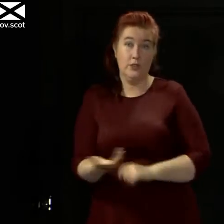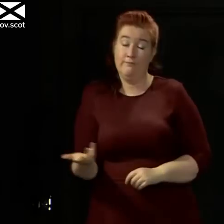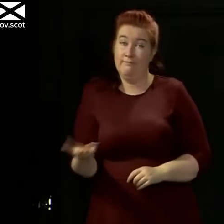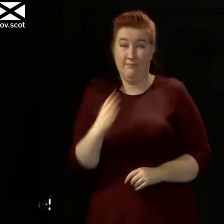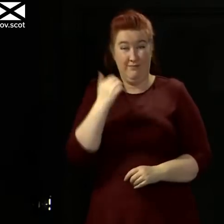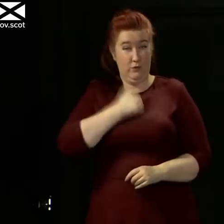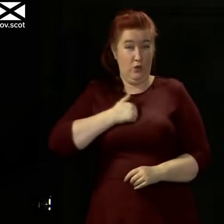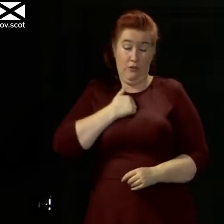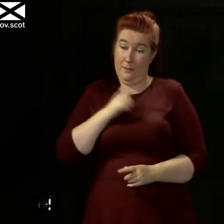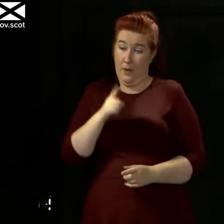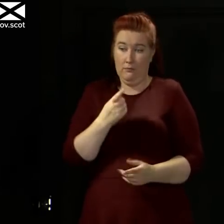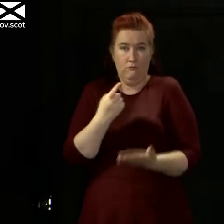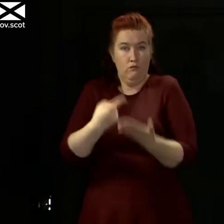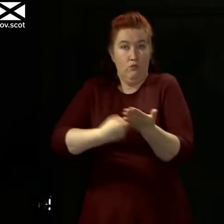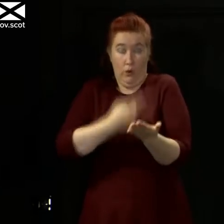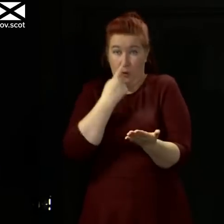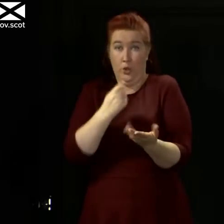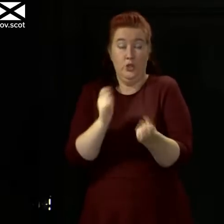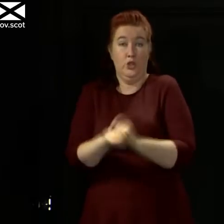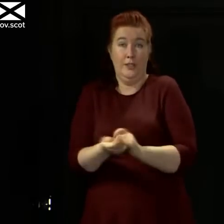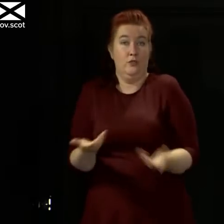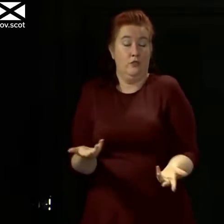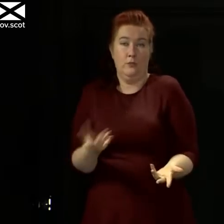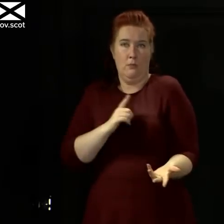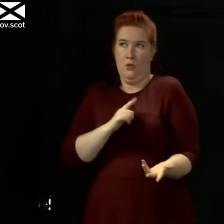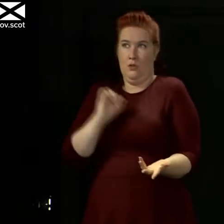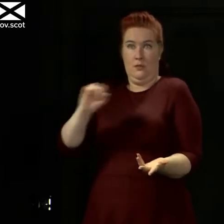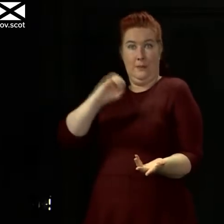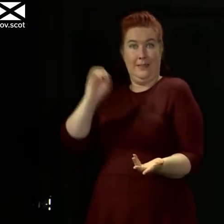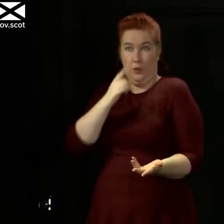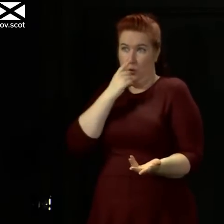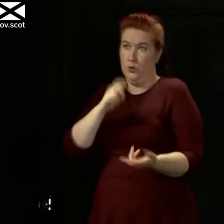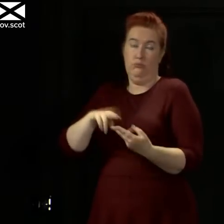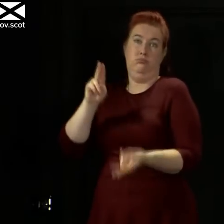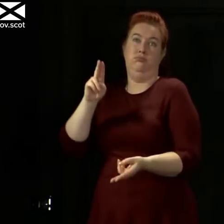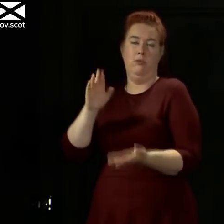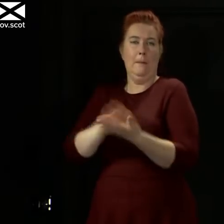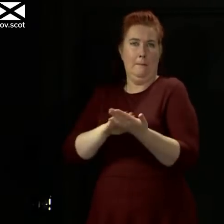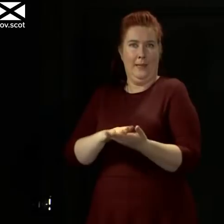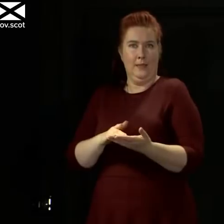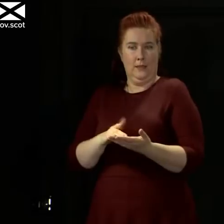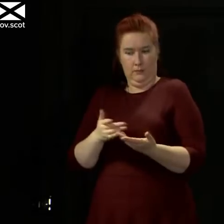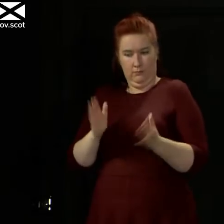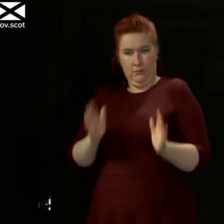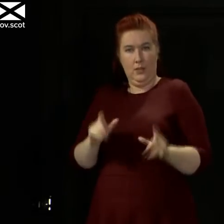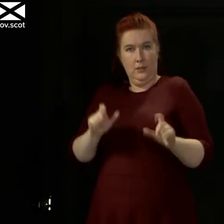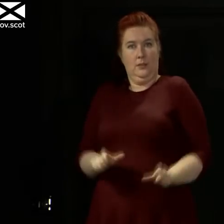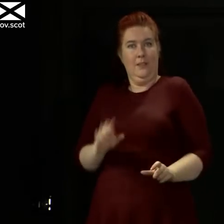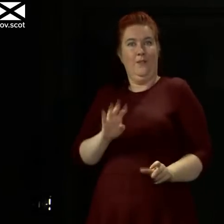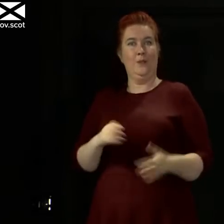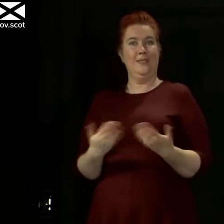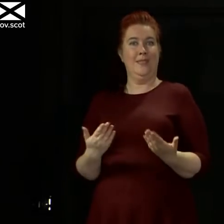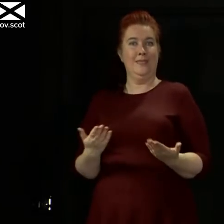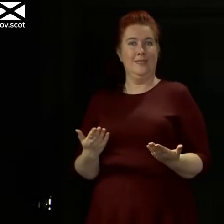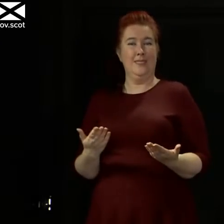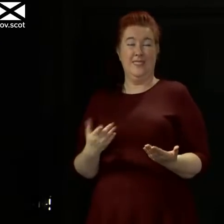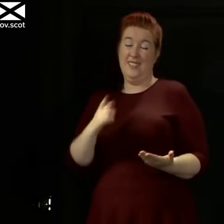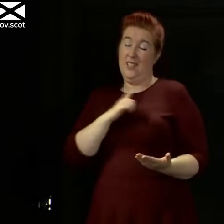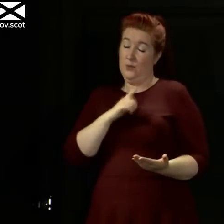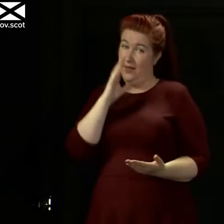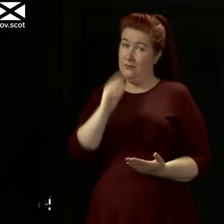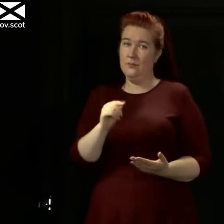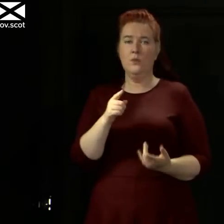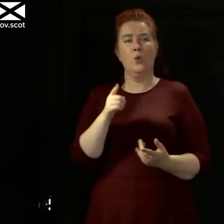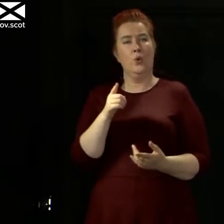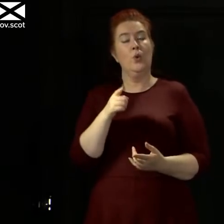you that certainty, but I can't. So it's only fair for me, in light of that, to say to you, you